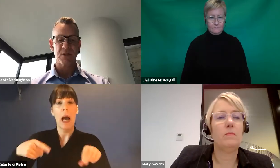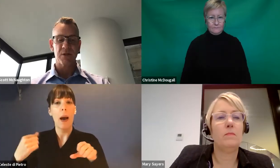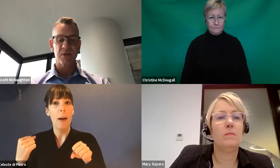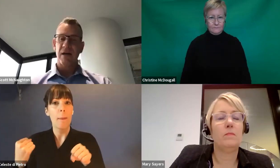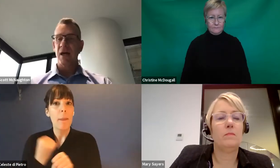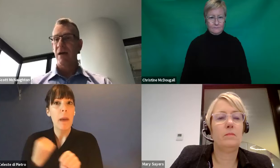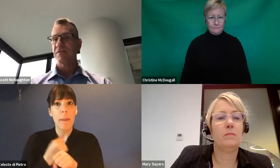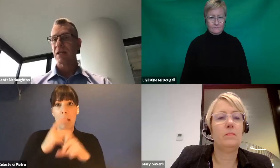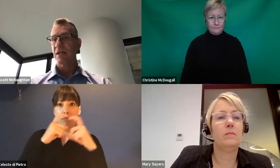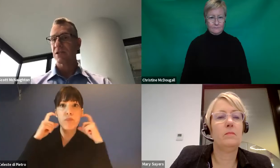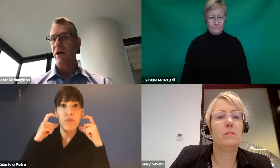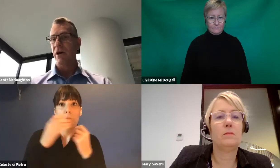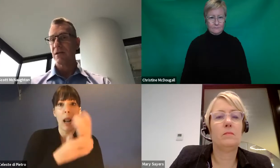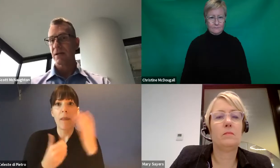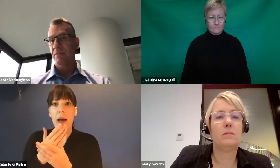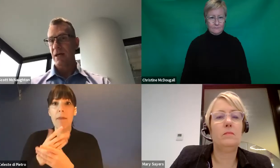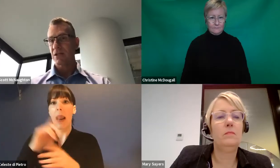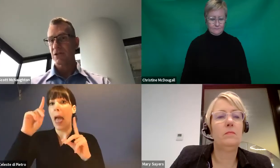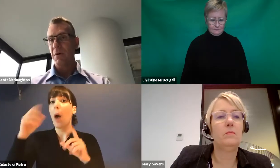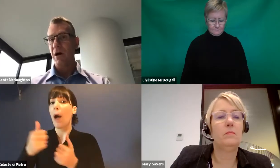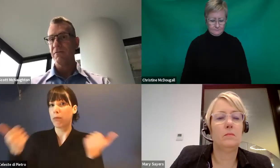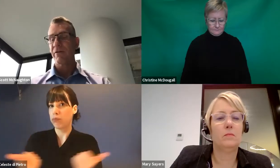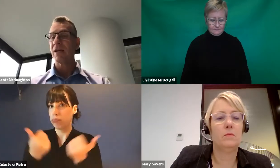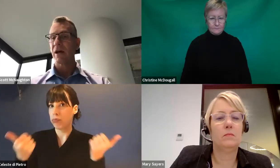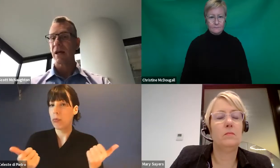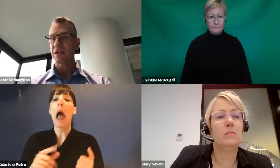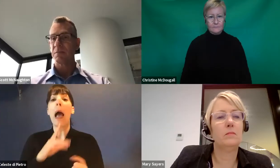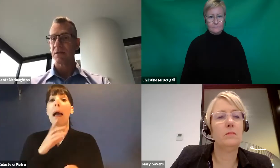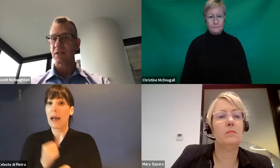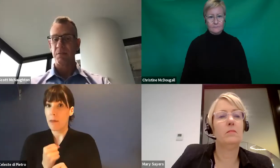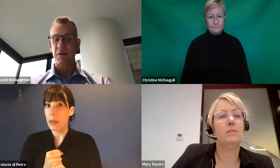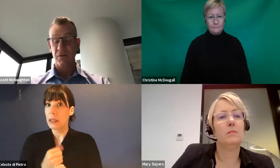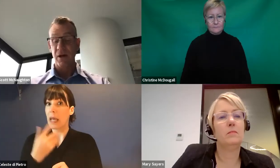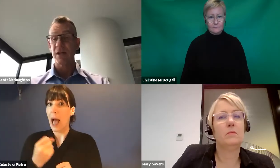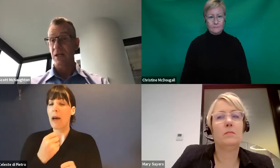And the government have set aside some of that stockpile for NDIS